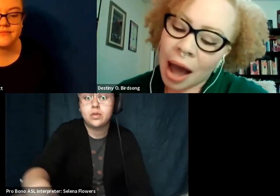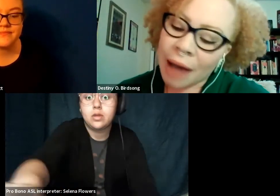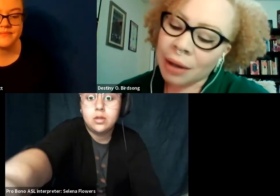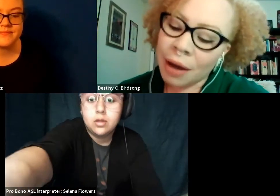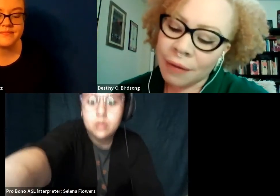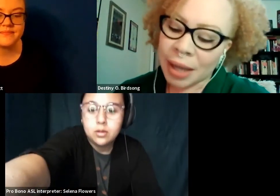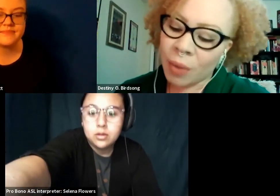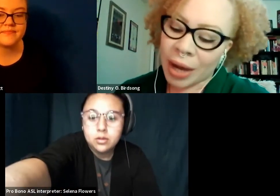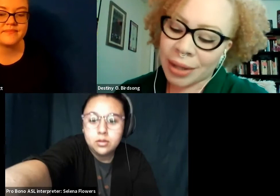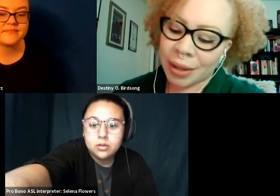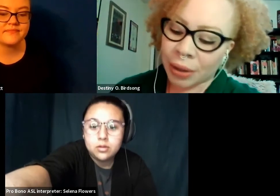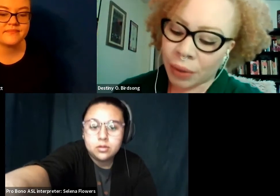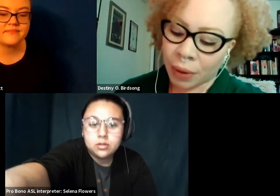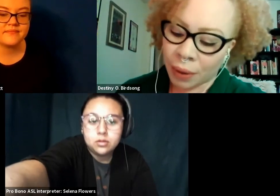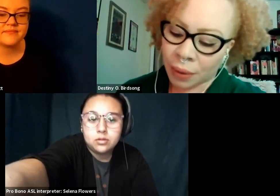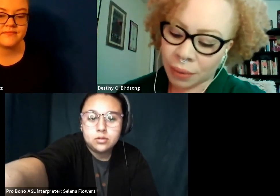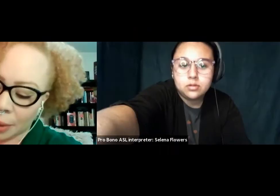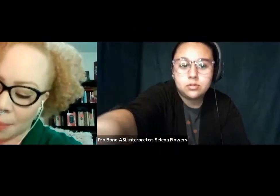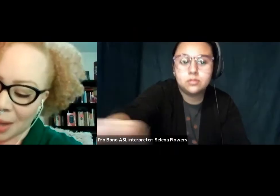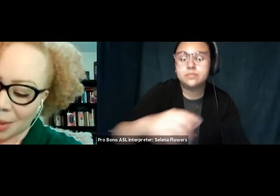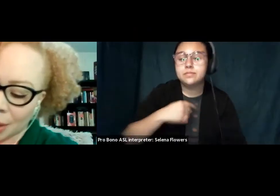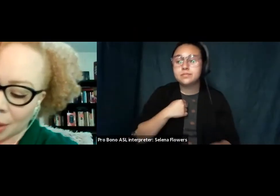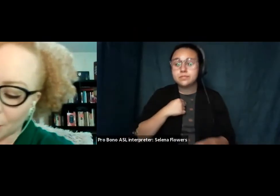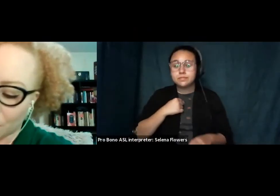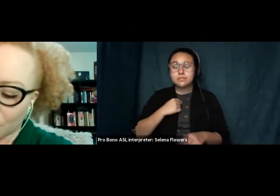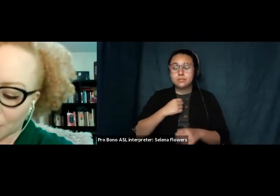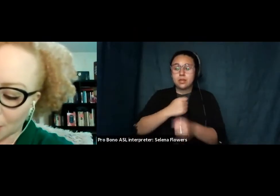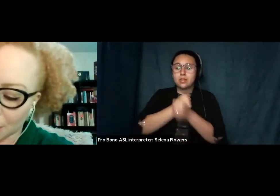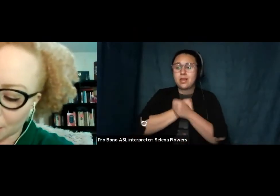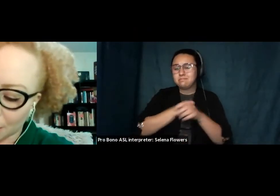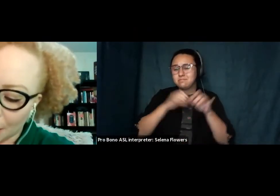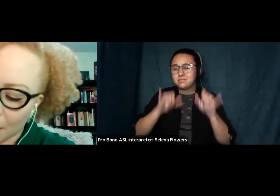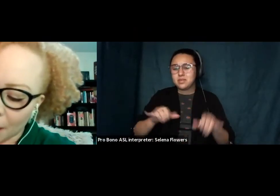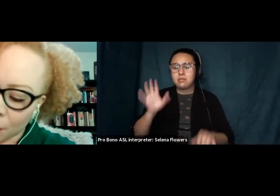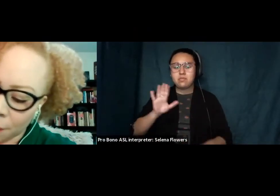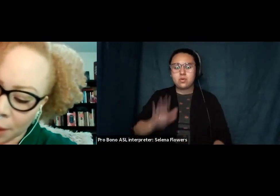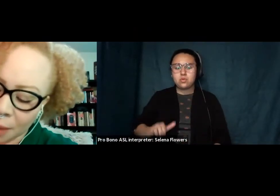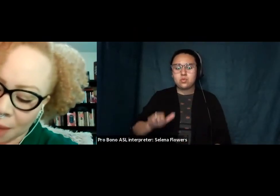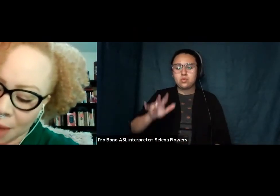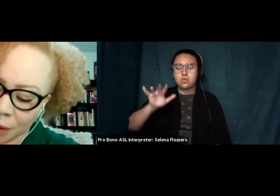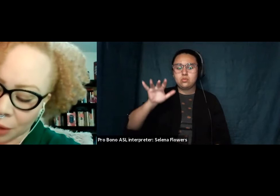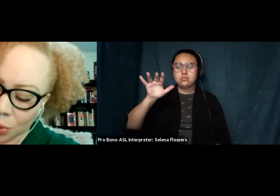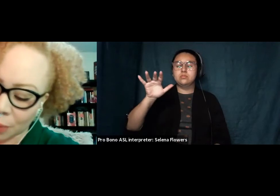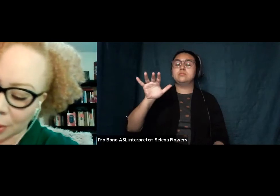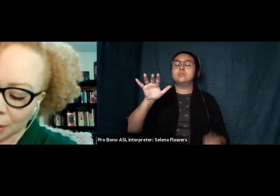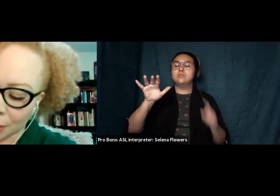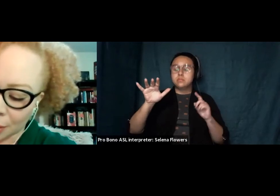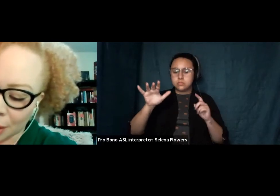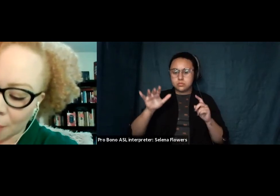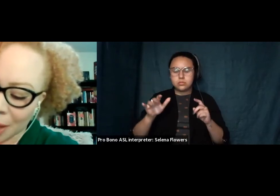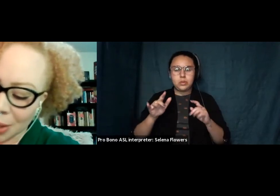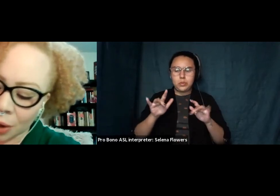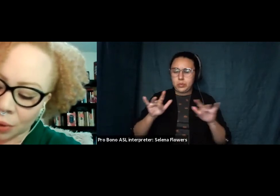i love the same way i did as a little girl best in empty rooms babble filling my mouth and dribbling